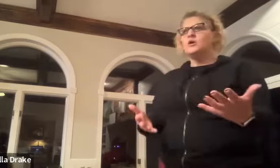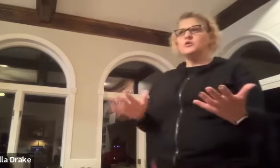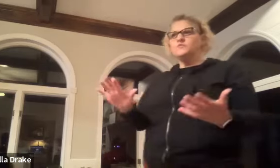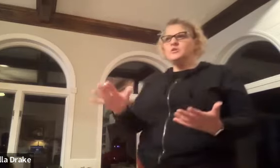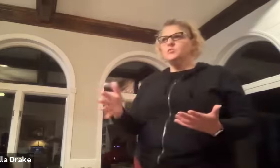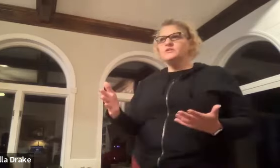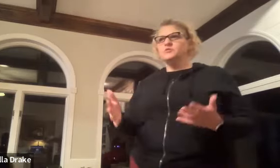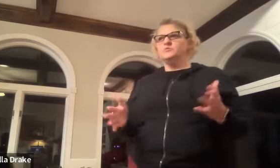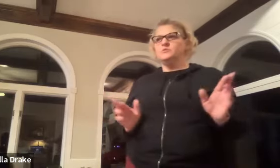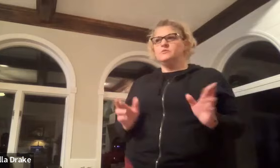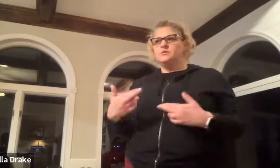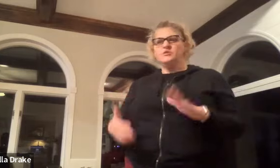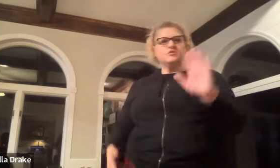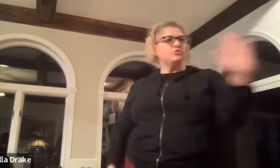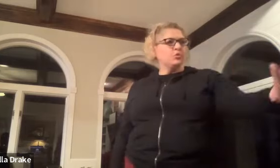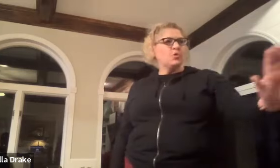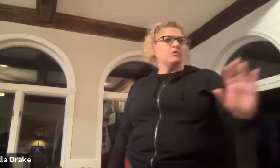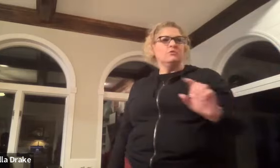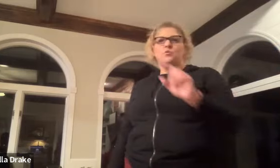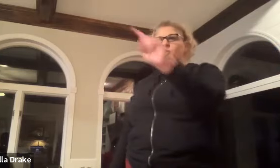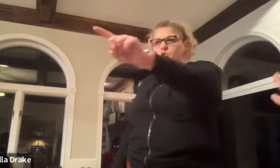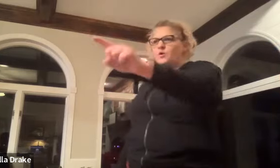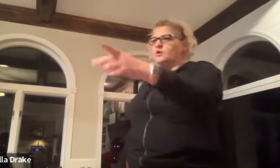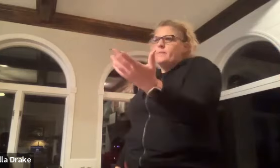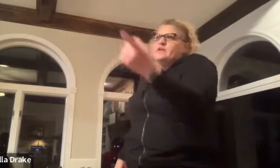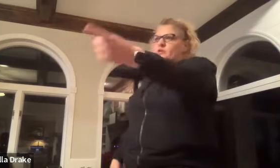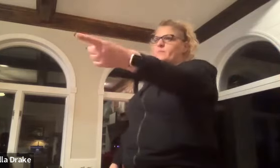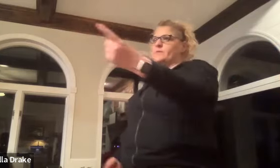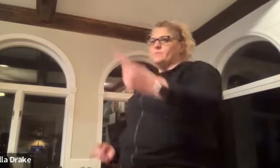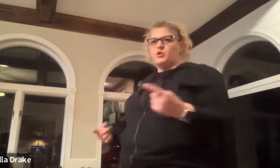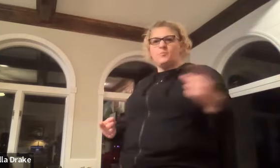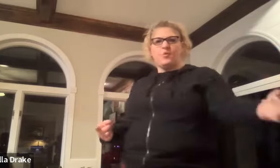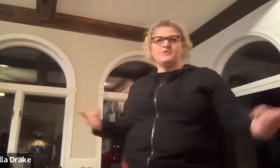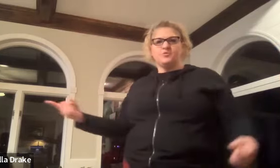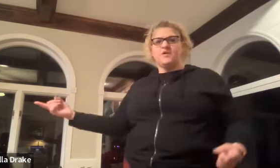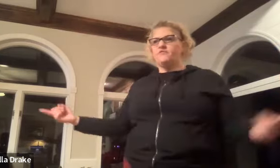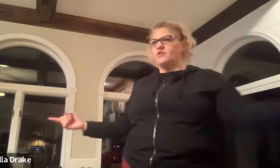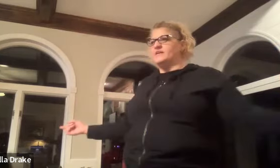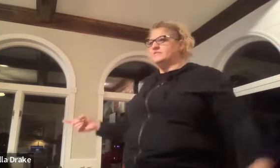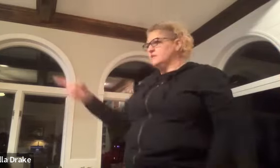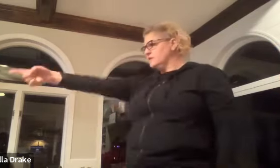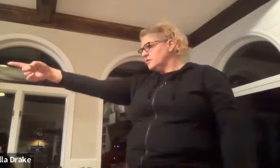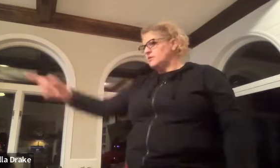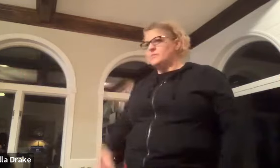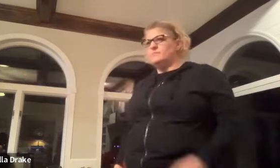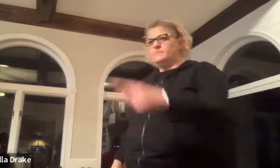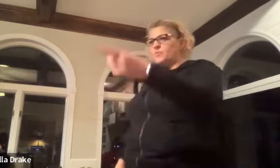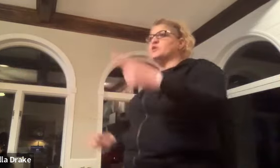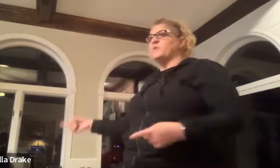you you would do you could do your or your you I mean you're going to be you're going to point to whoever it is you're going to when you're